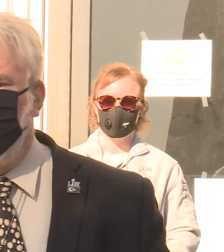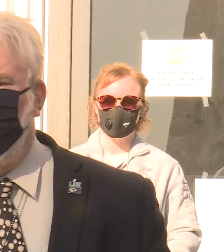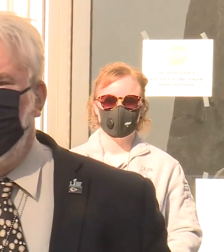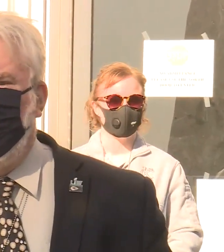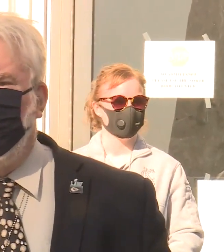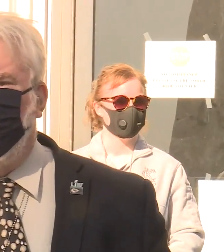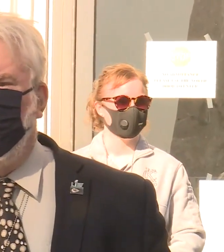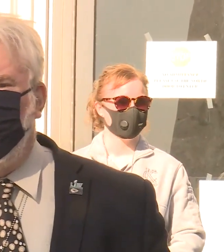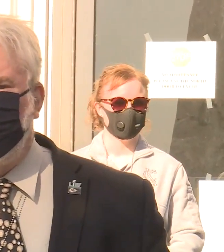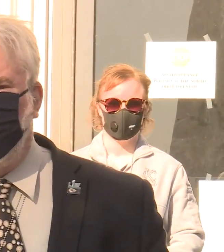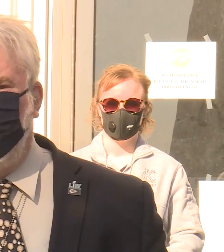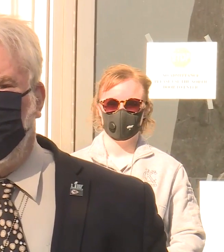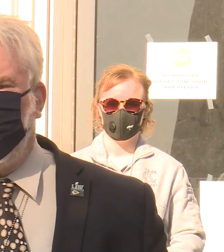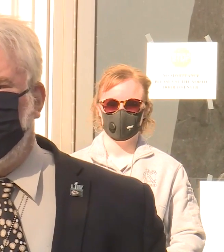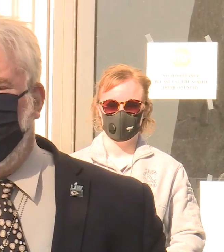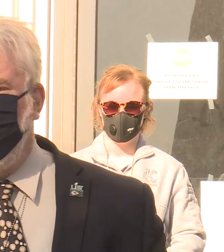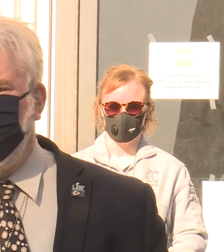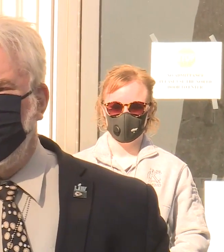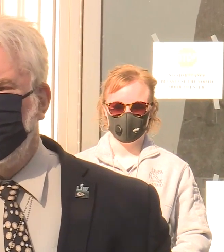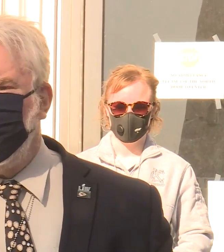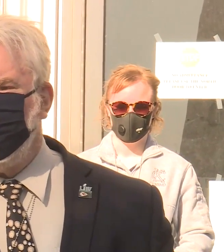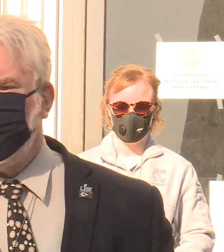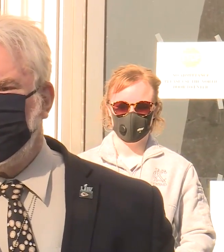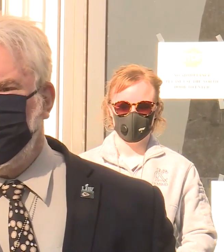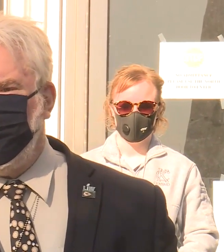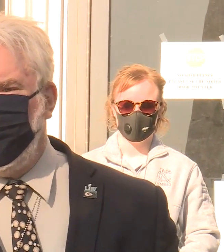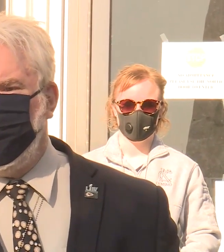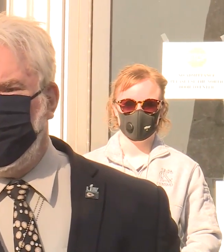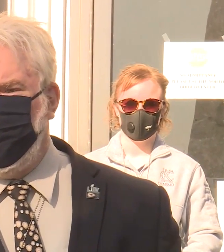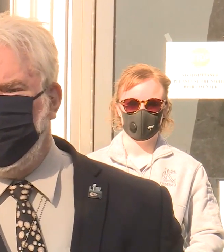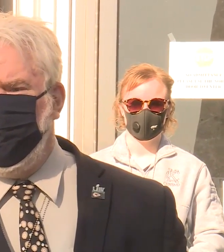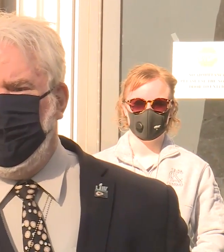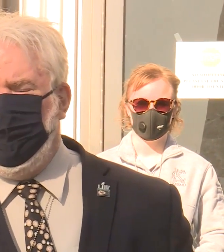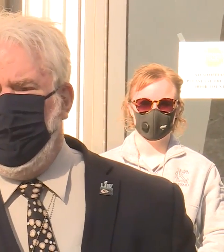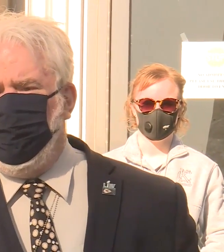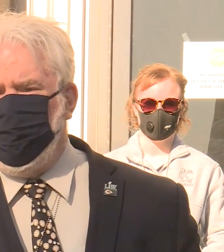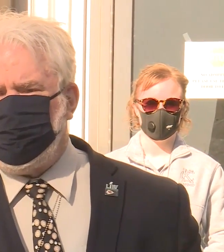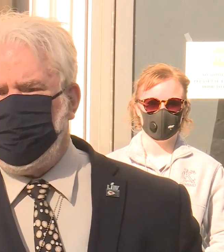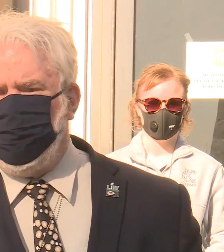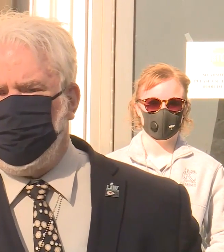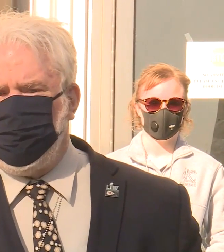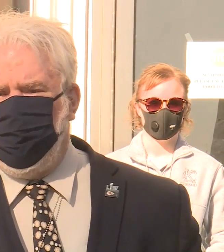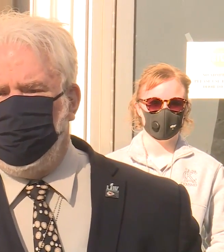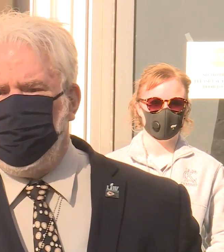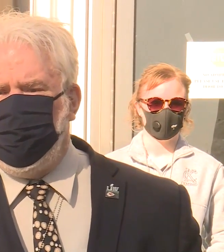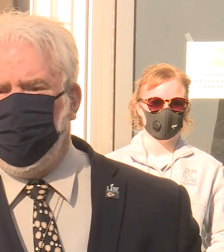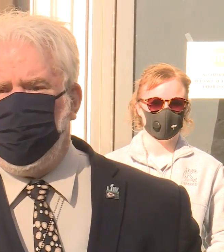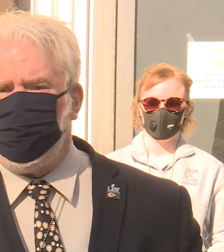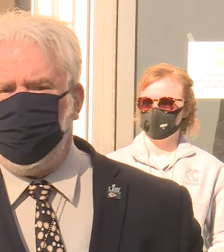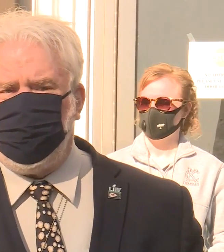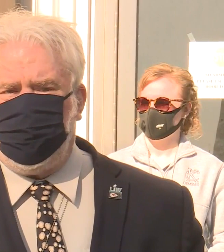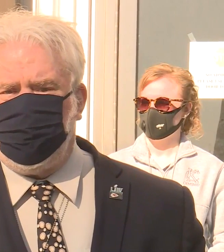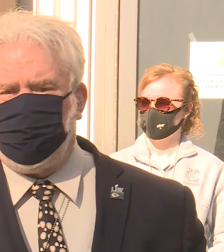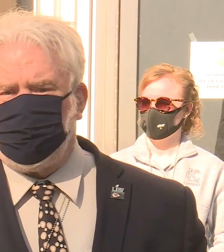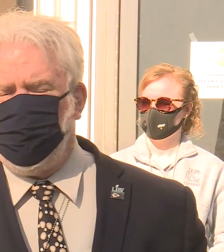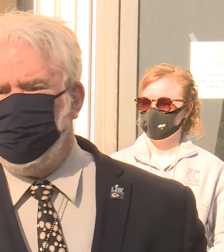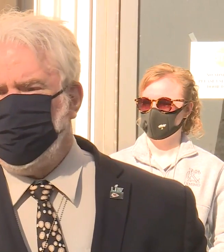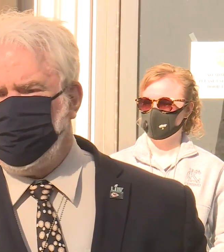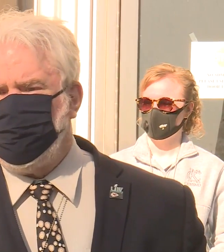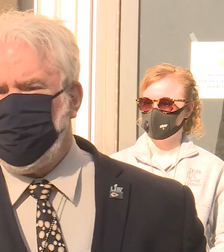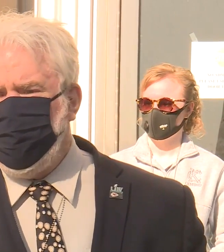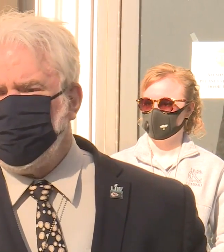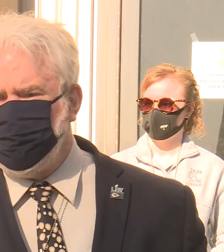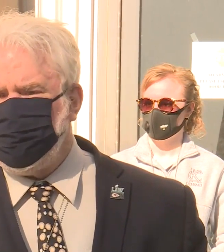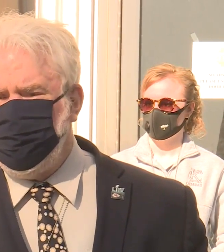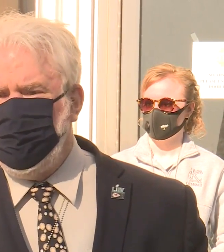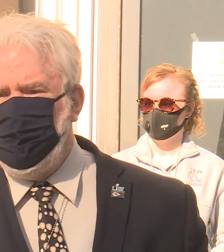no. Once we've worked out their facility and what's safe for them, now if they think that there's going to